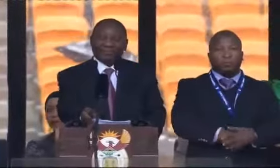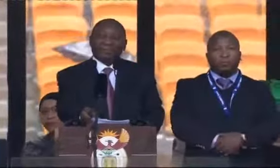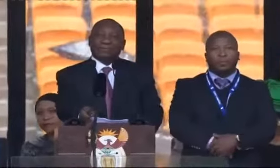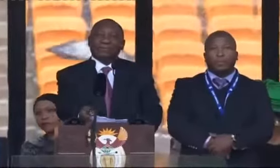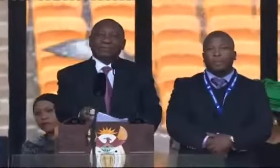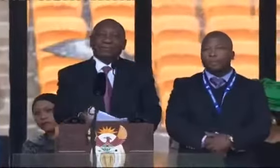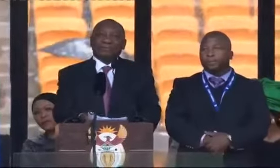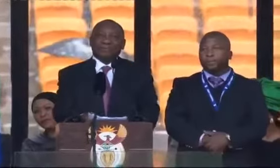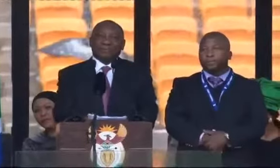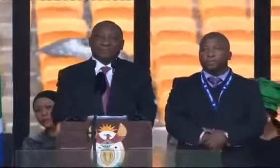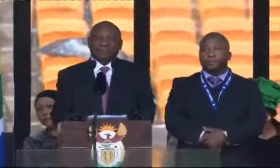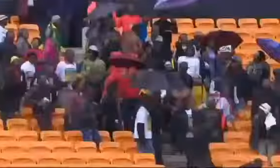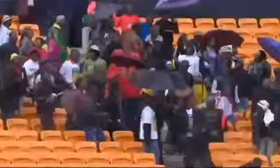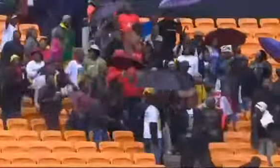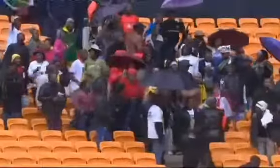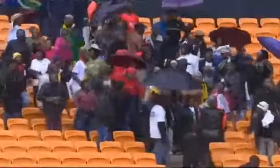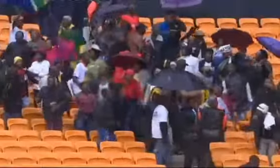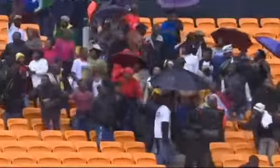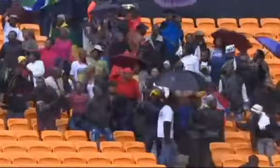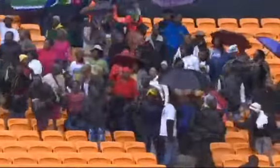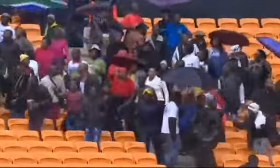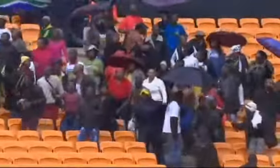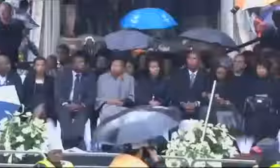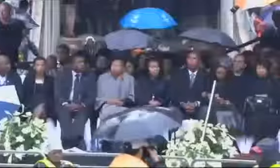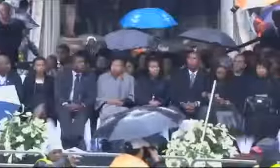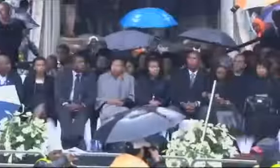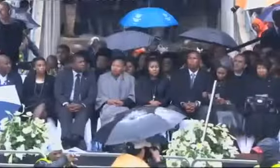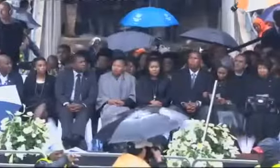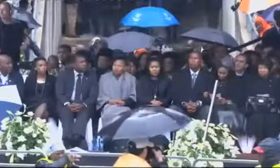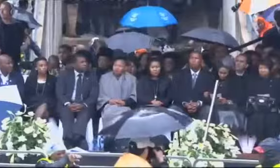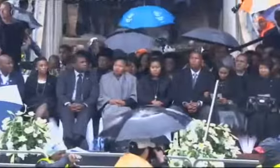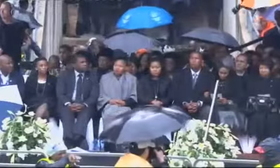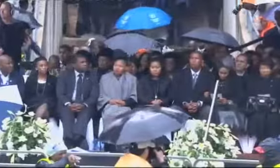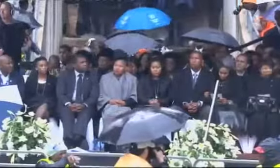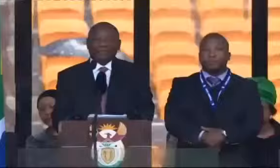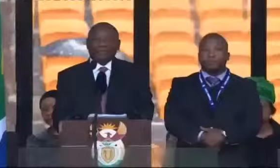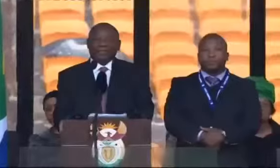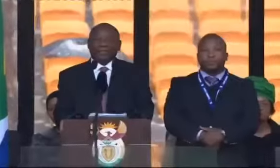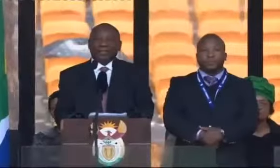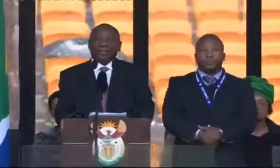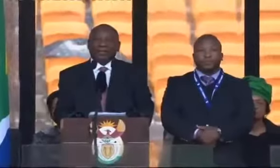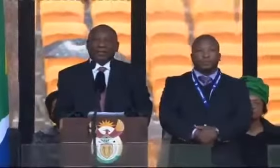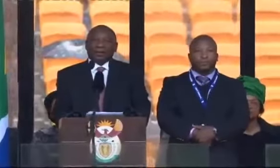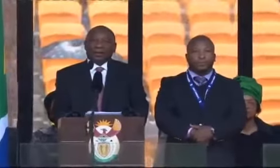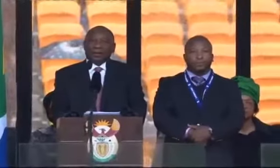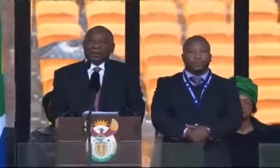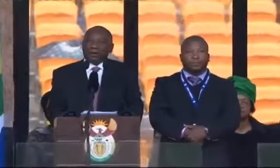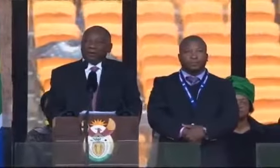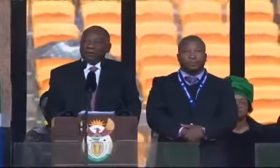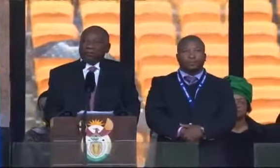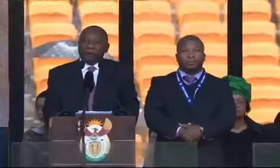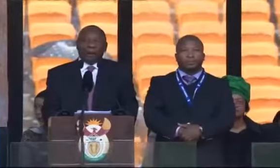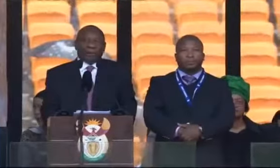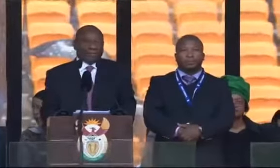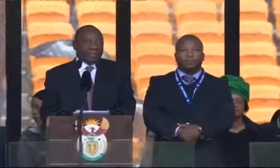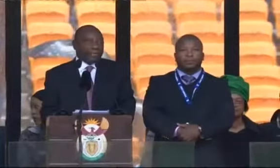crowd celebrated, and millions around the world were moved by the eulogies, the deaf community was left wondering just what